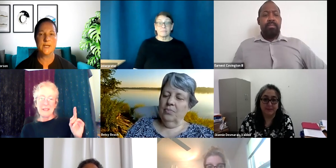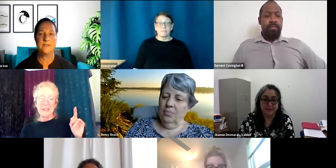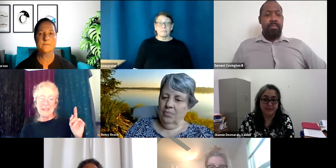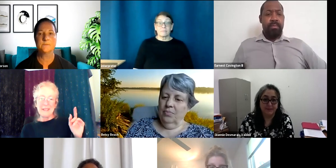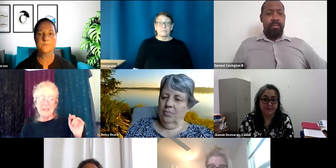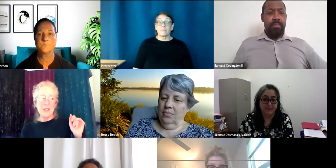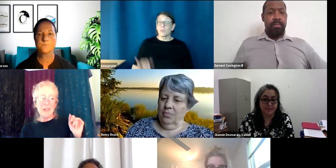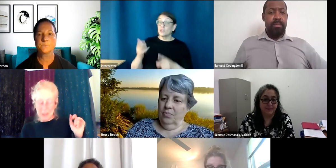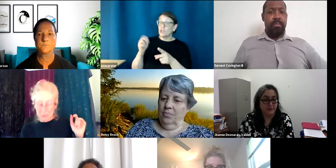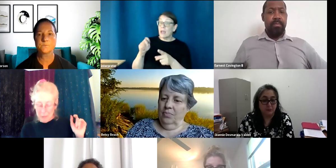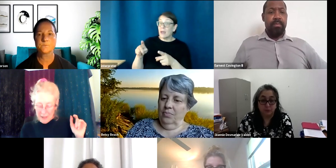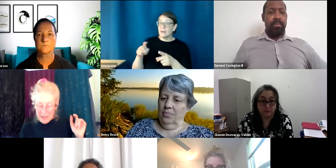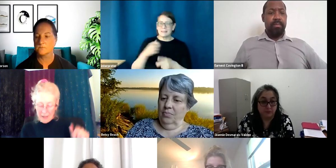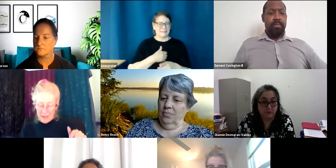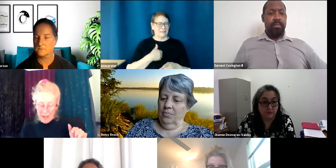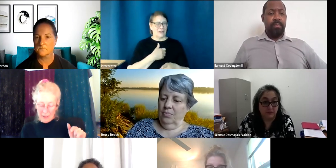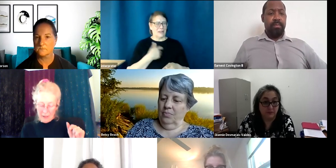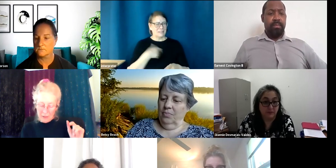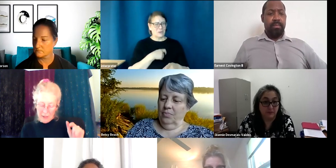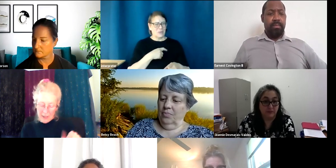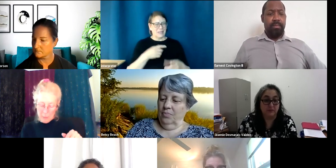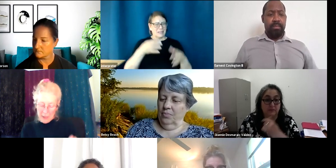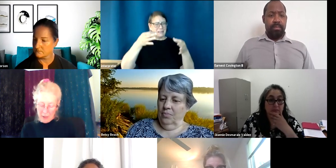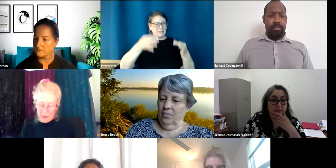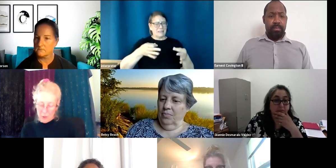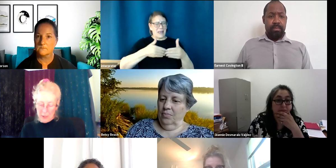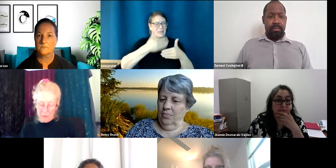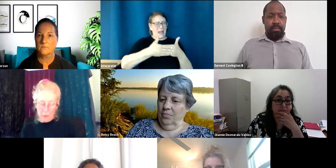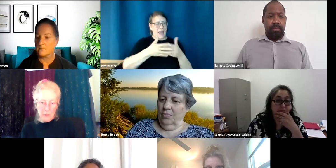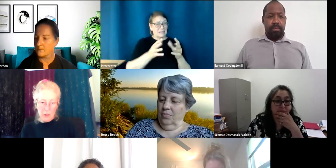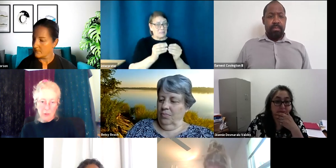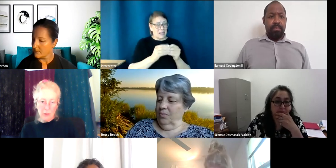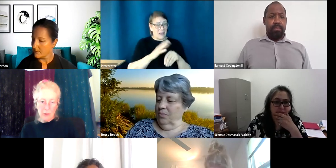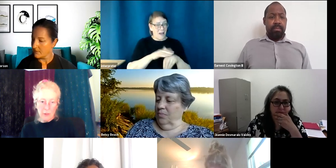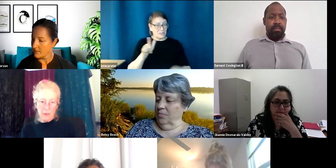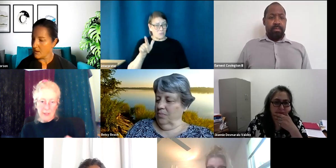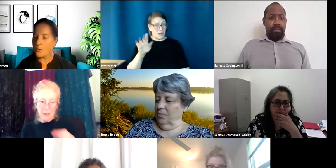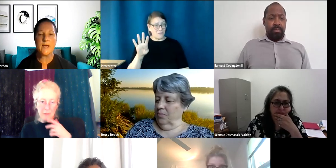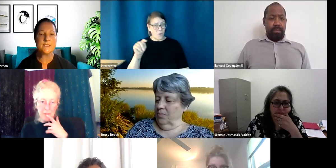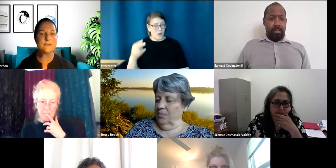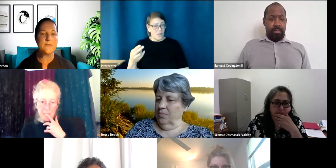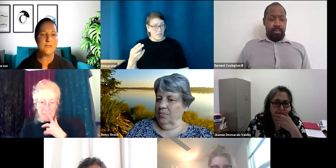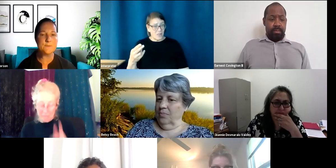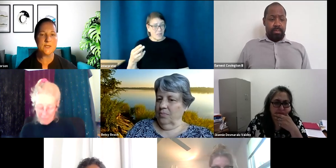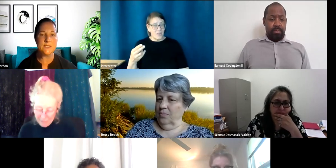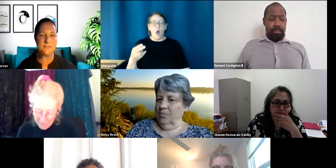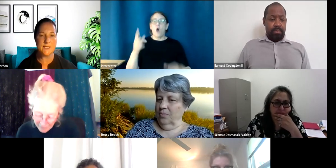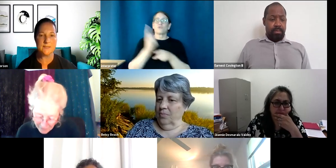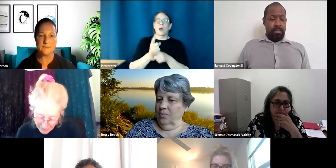Dan, sorry. Did we nail down the next meeting on the 24th of June? Oh yes. Bethany was looking into that.